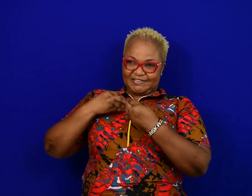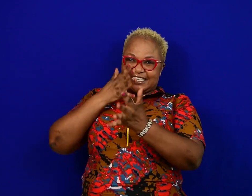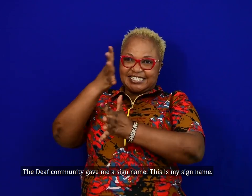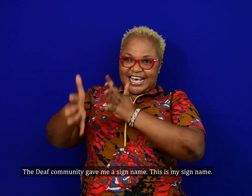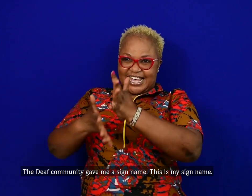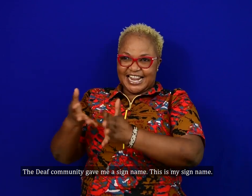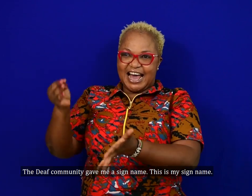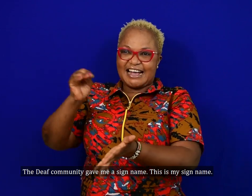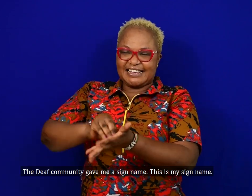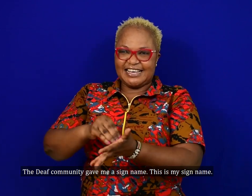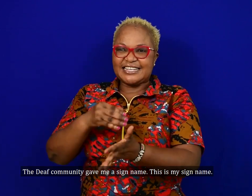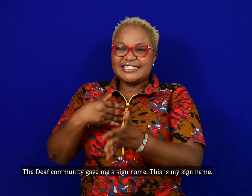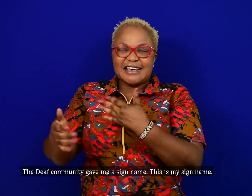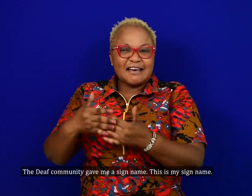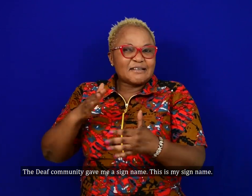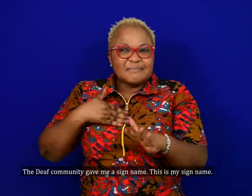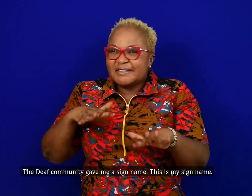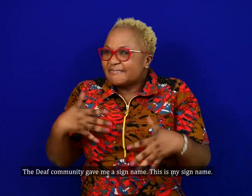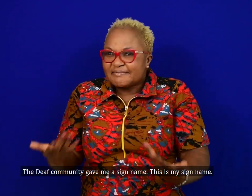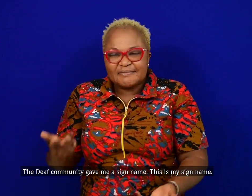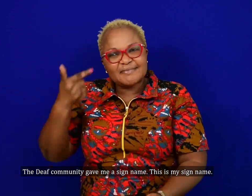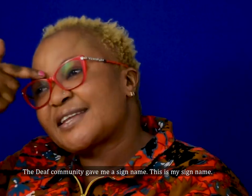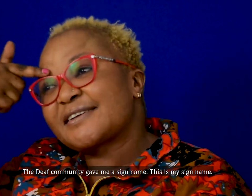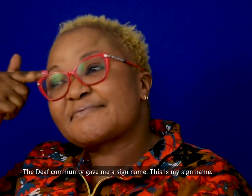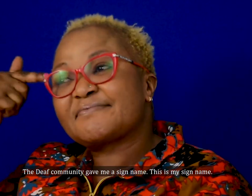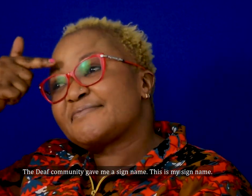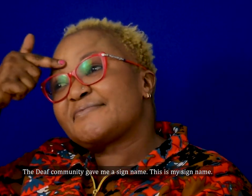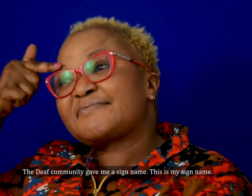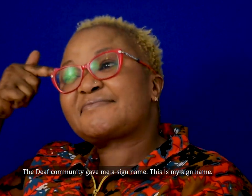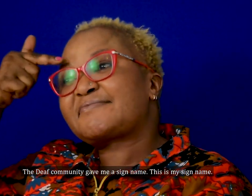The deaf community gave me a sign name. This is my sign name.